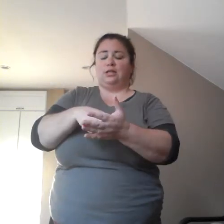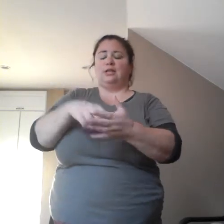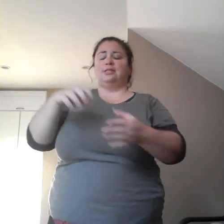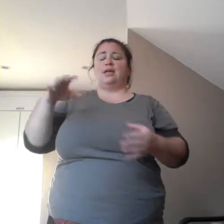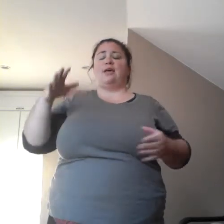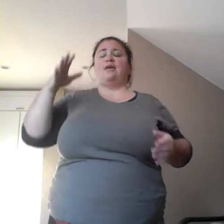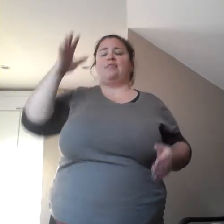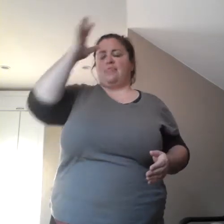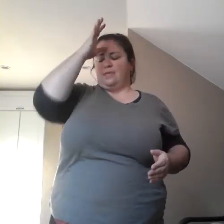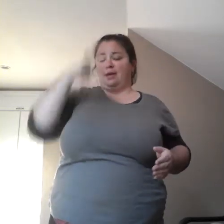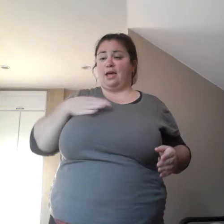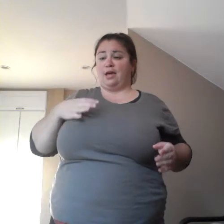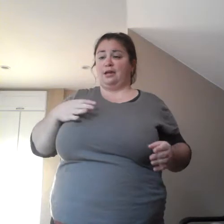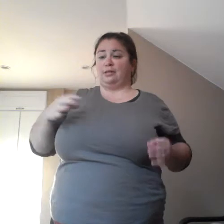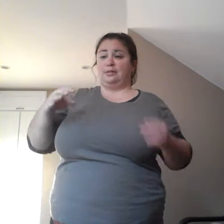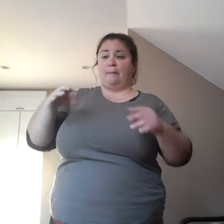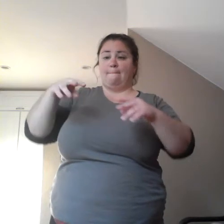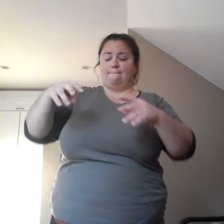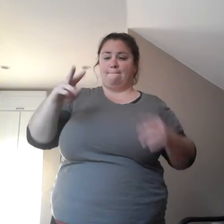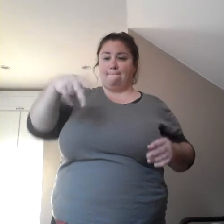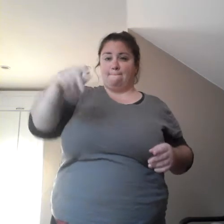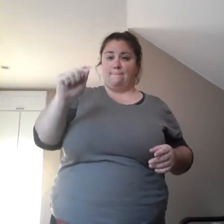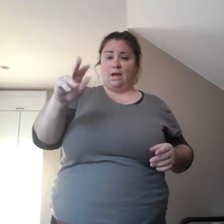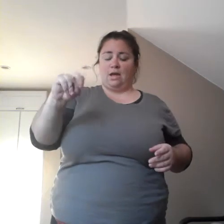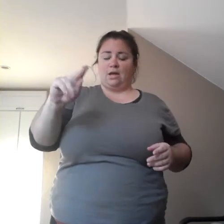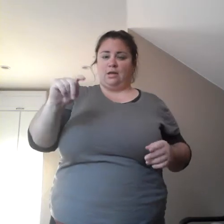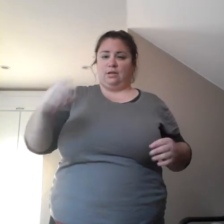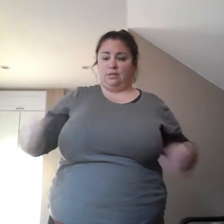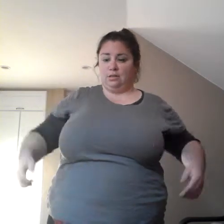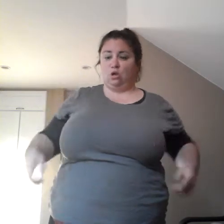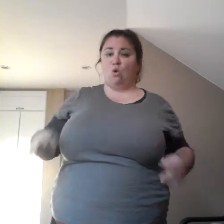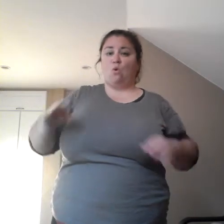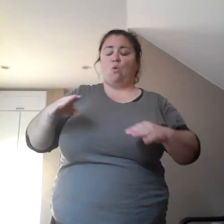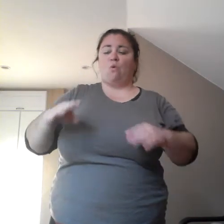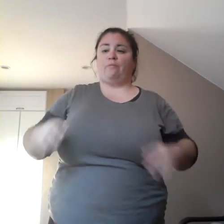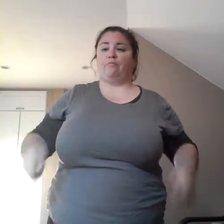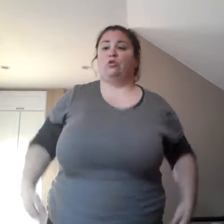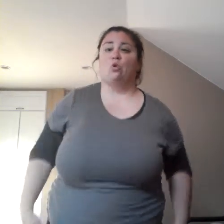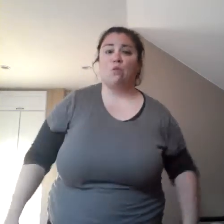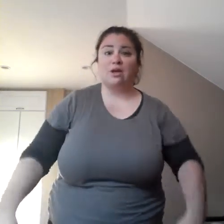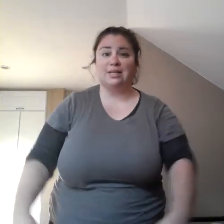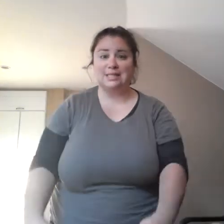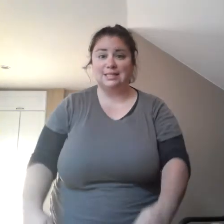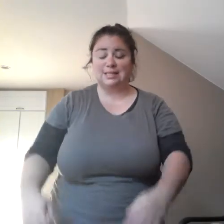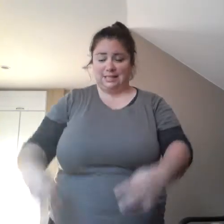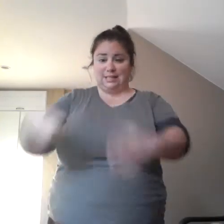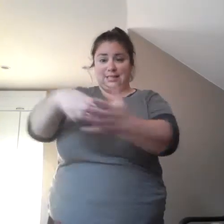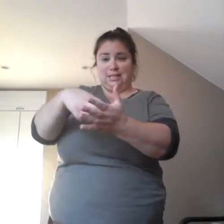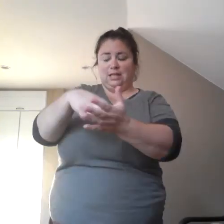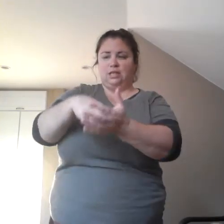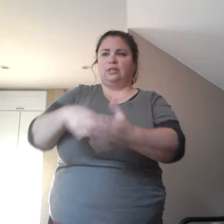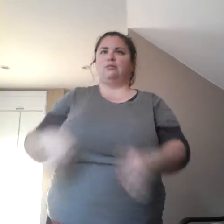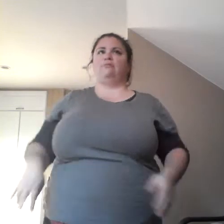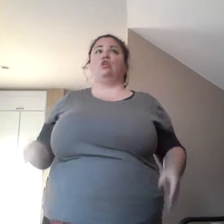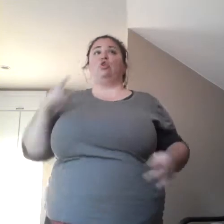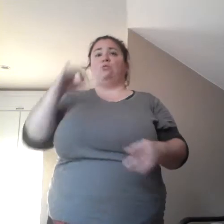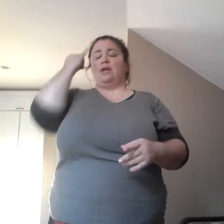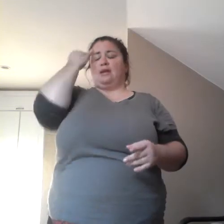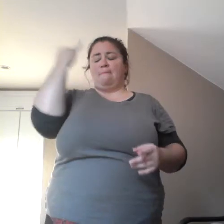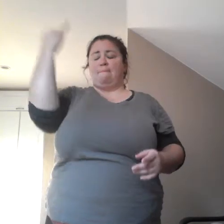the girl ended up being, well, obviously I told the guy to put his pants on, um, and I had them both come downstairs with me